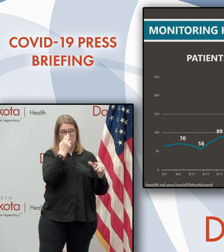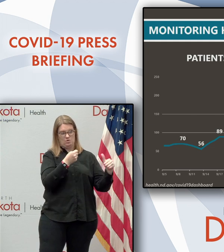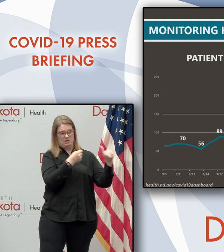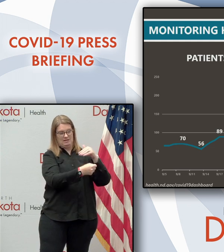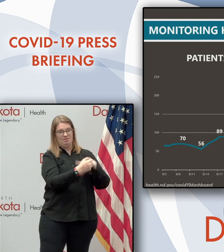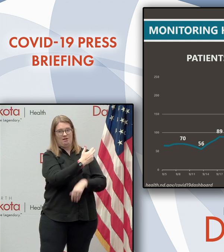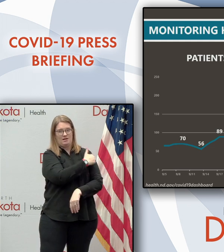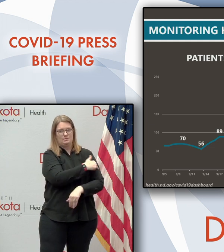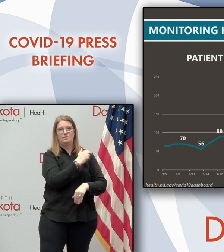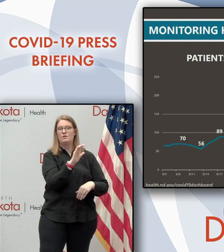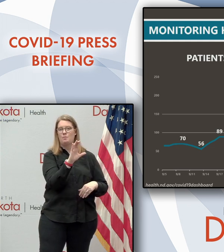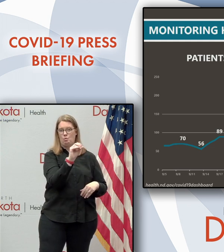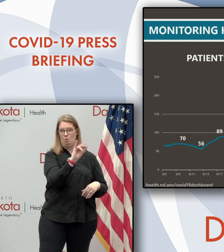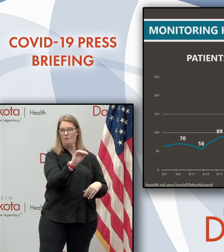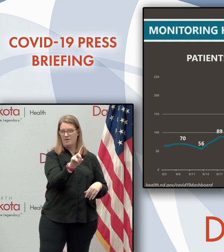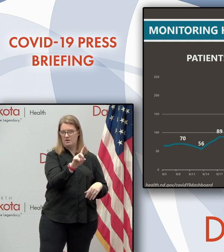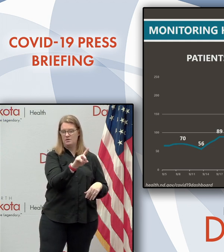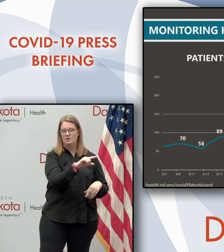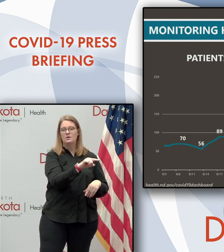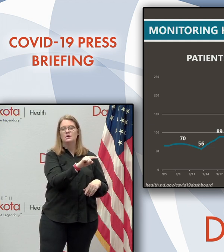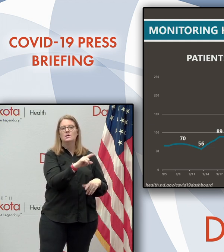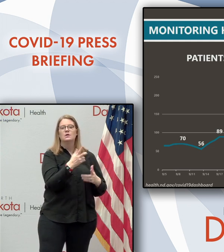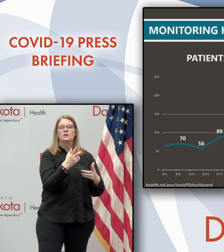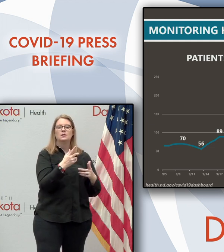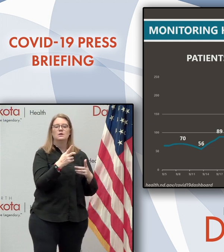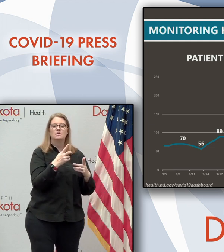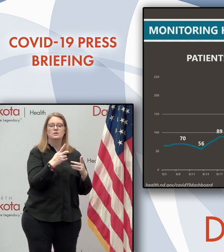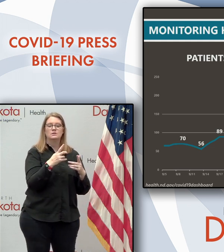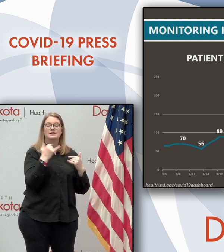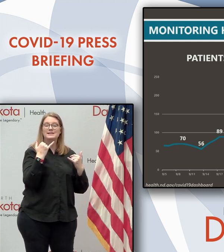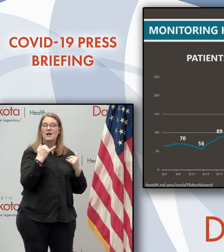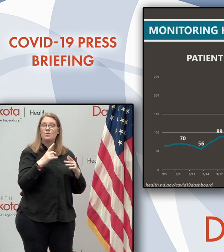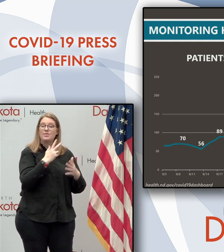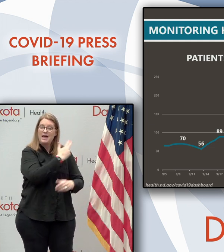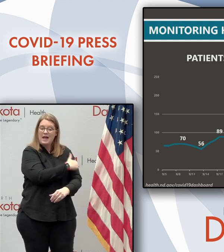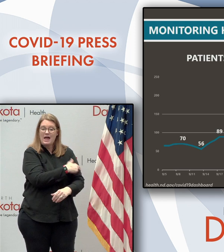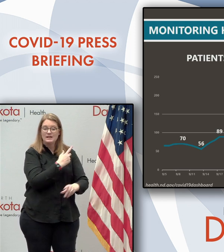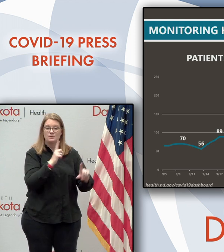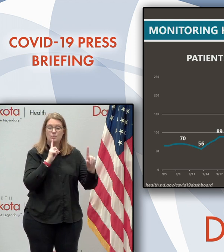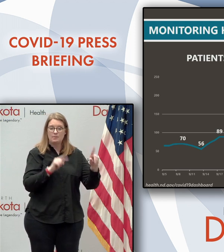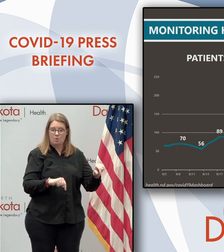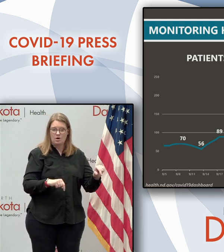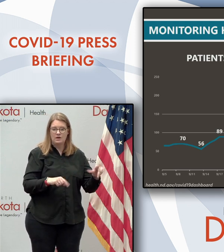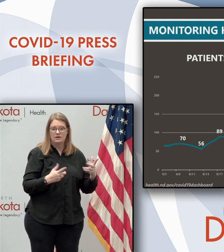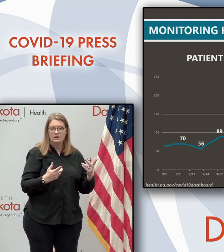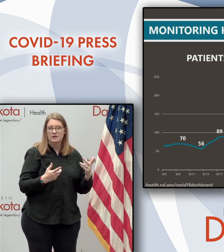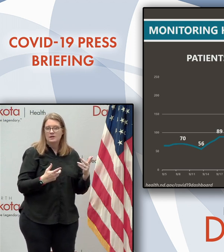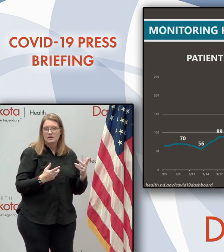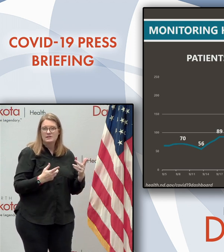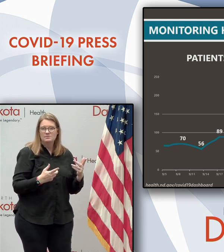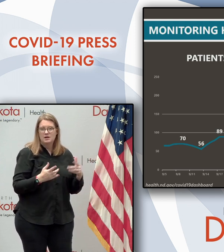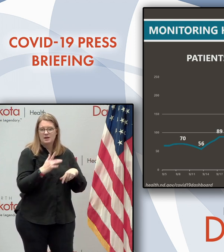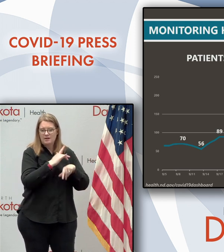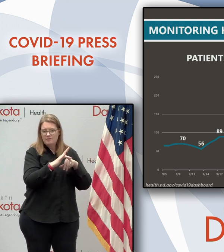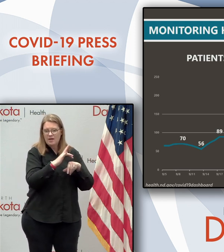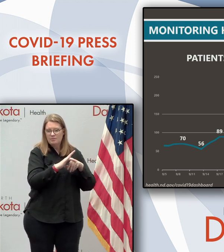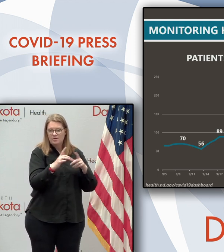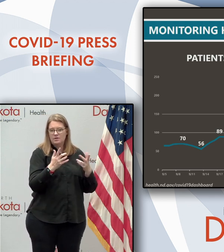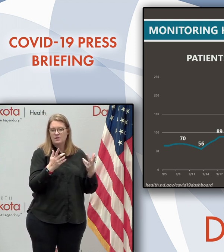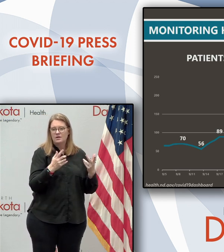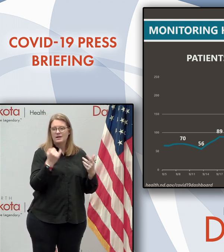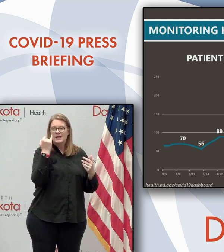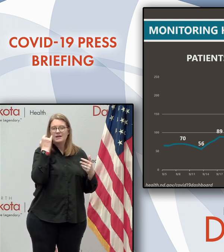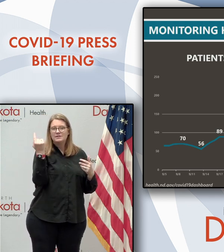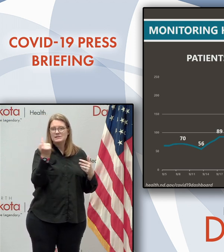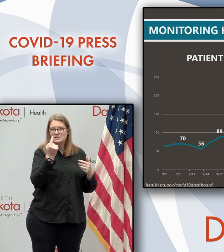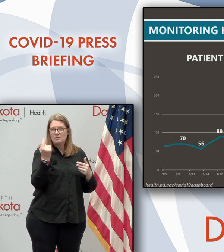uh, with the, uh, uh, increased in-depth hospital reporting, and we have, it's been on the dashboard now for some time, but once, if